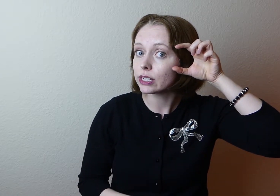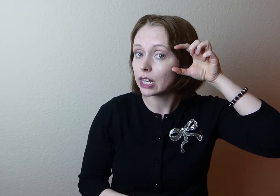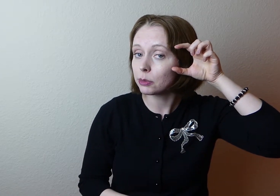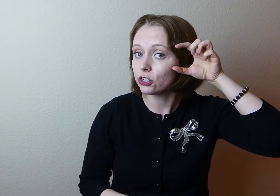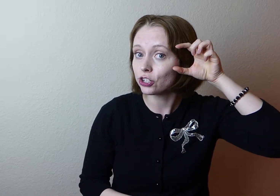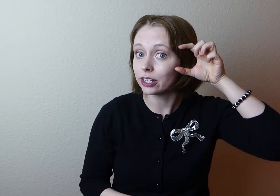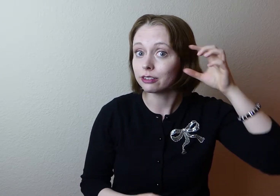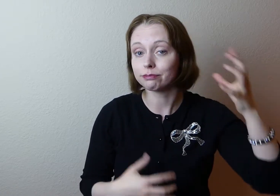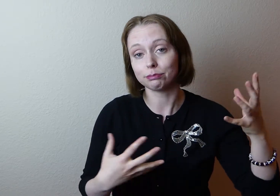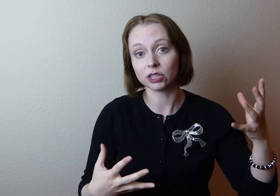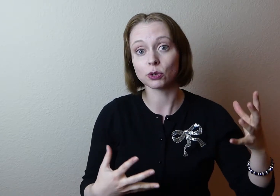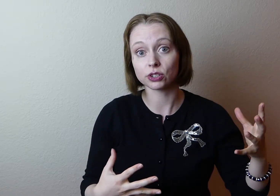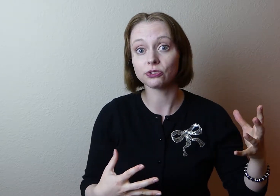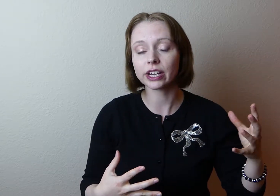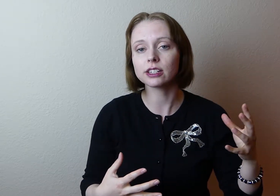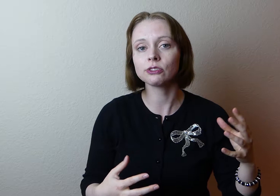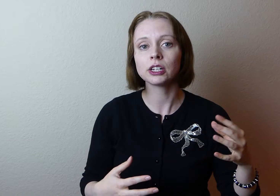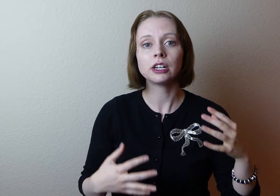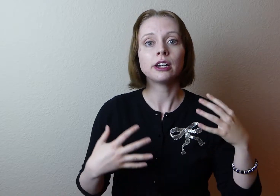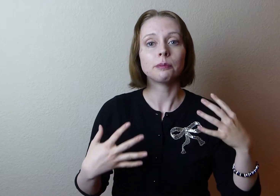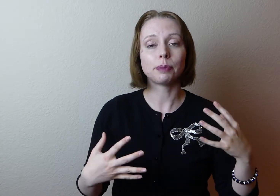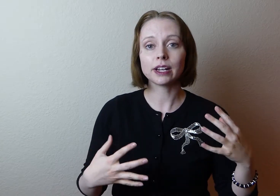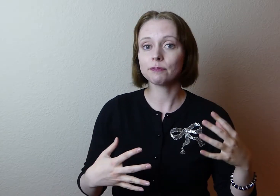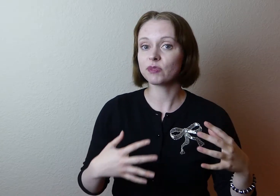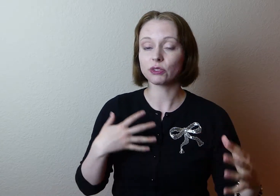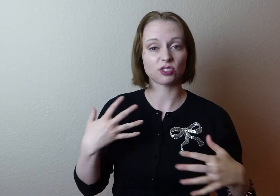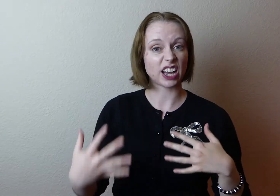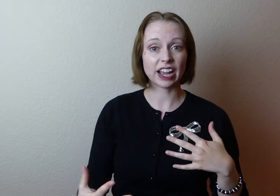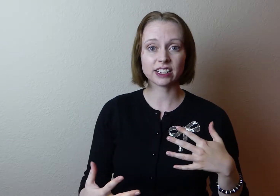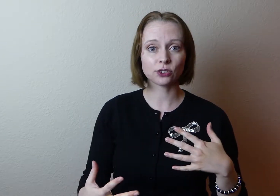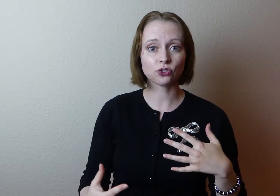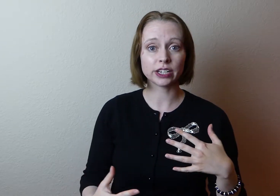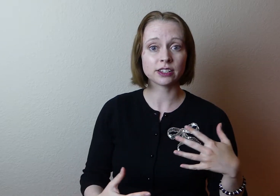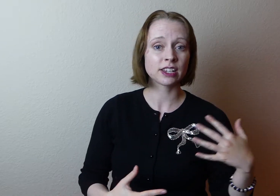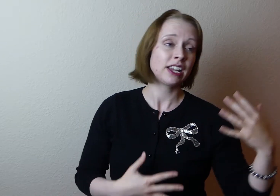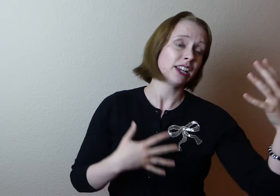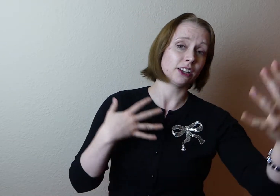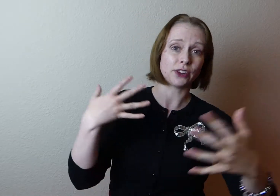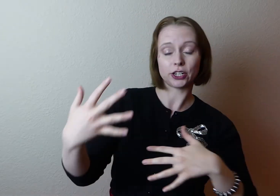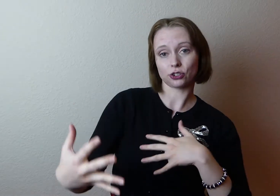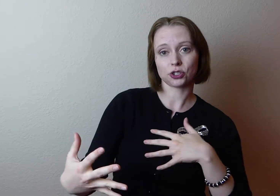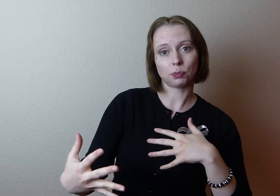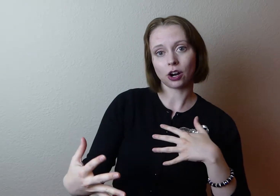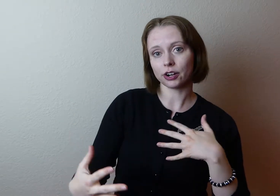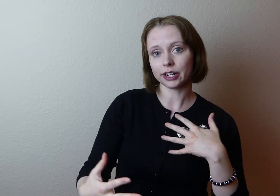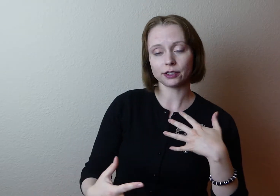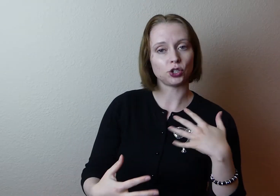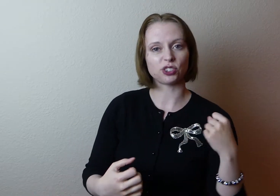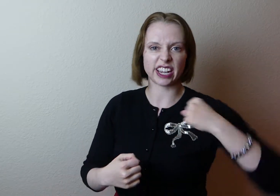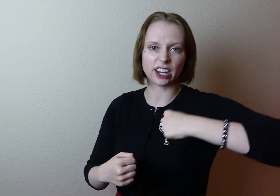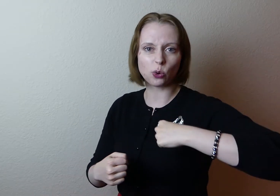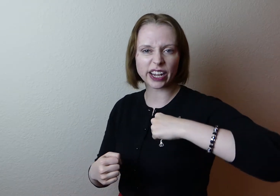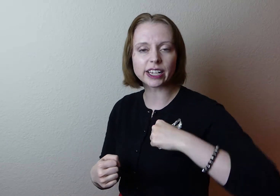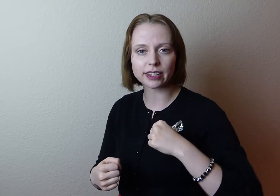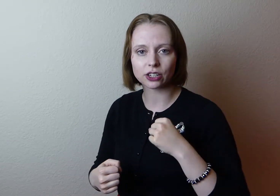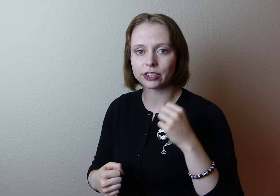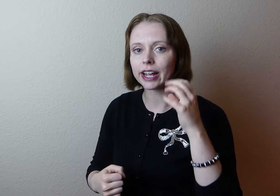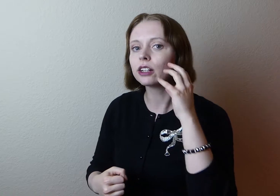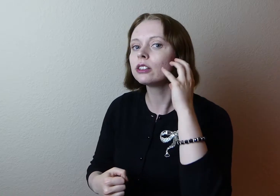damage and be the most effective. But if there's a height difference, if as you're sparring, you just can't quite get that good angle,